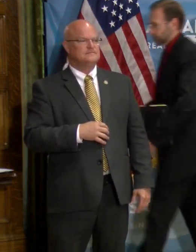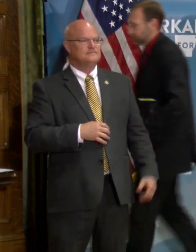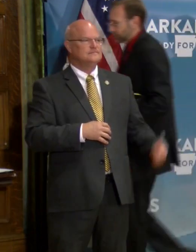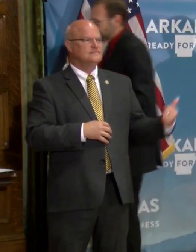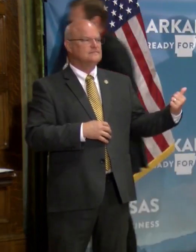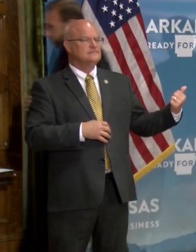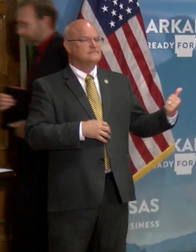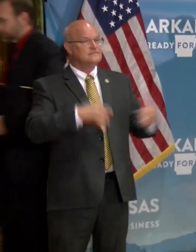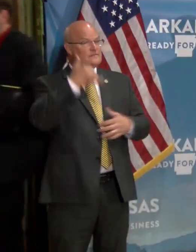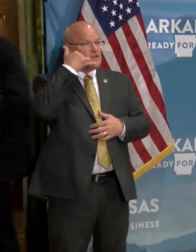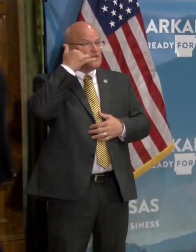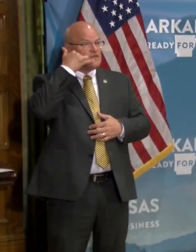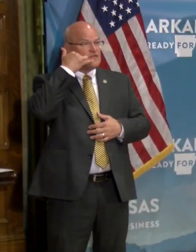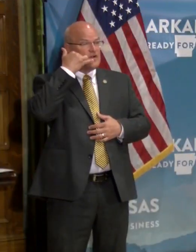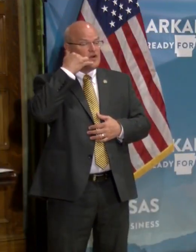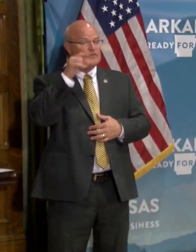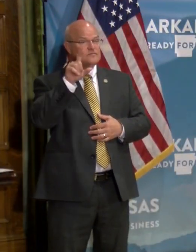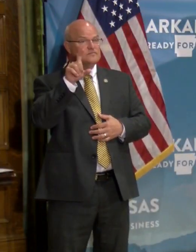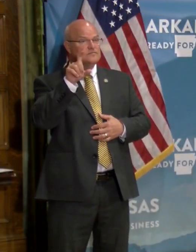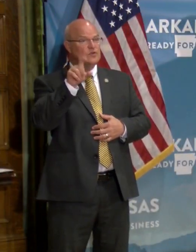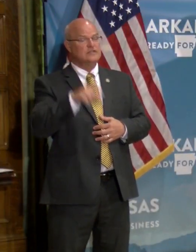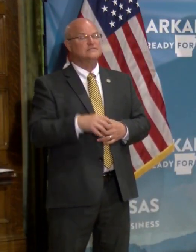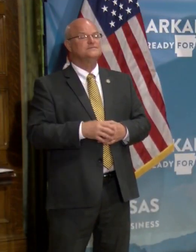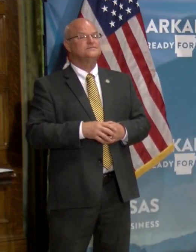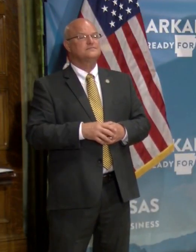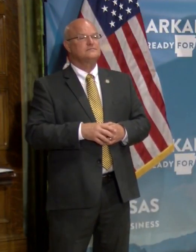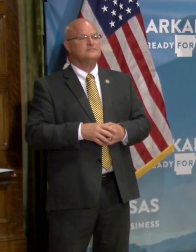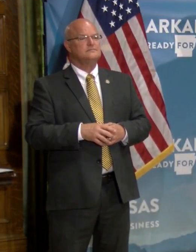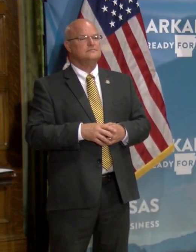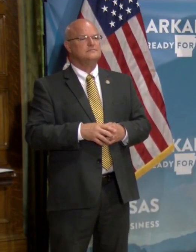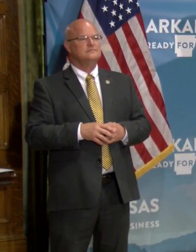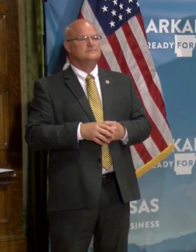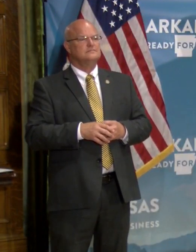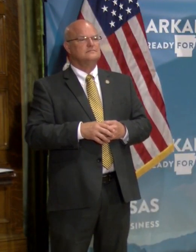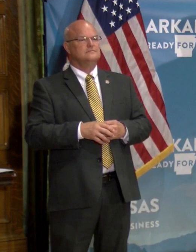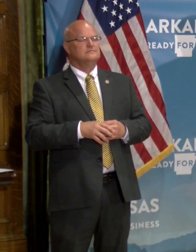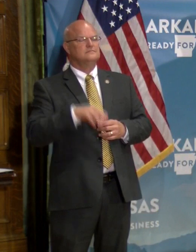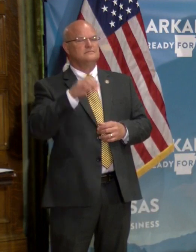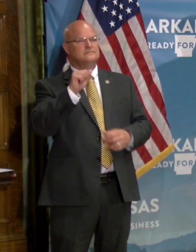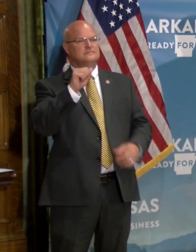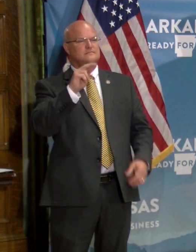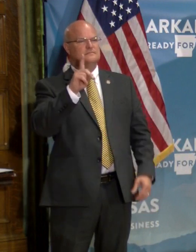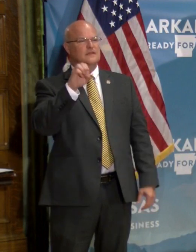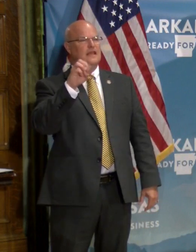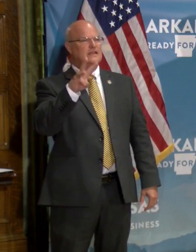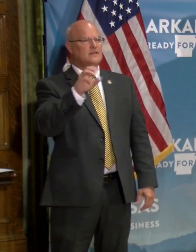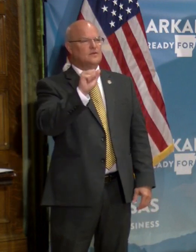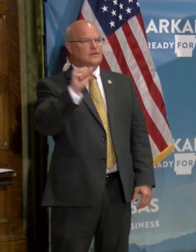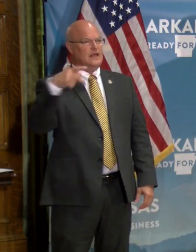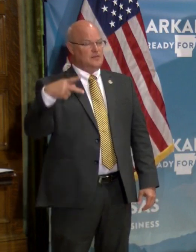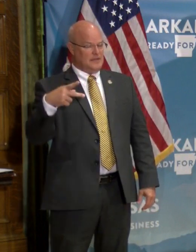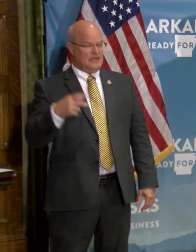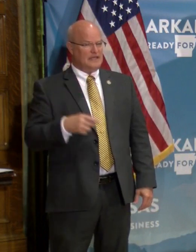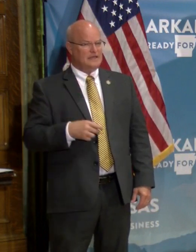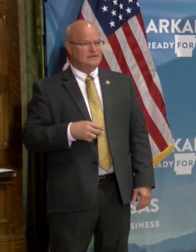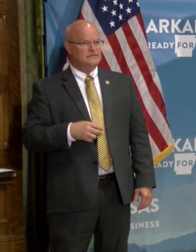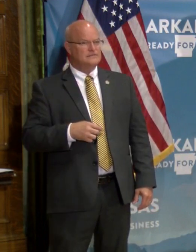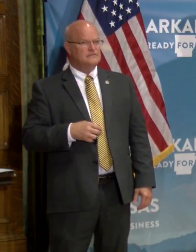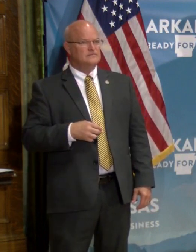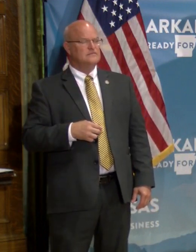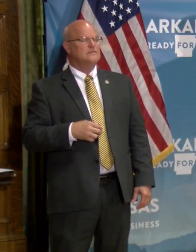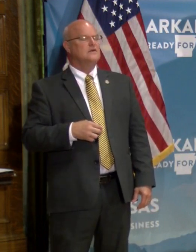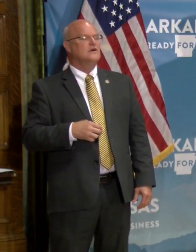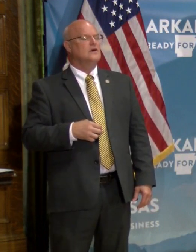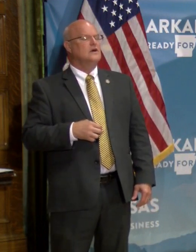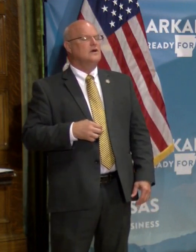me go, uh, remotely. Are there any questions remotely? Yeah, go ahead. This is Andrew with AP. Um, I want to ask you about